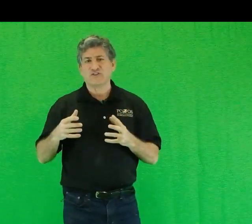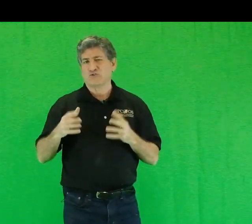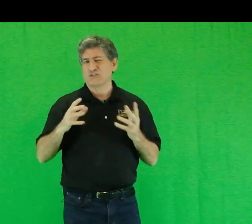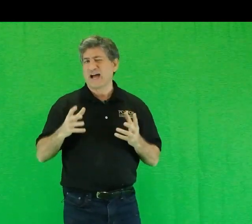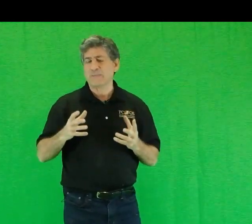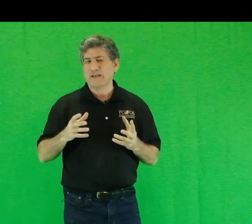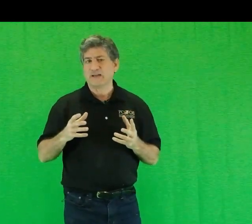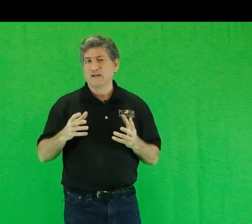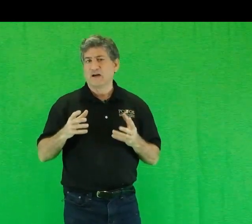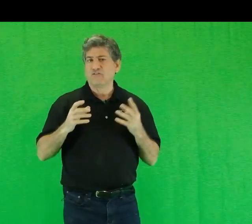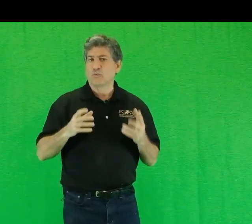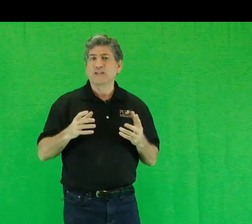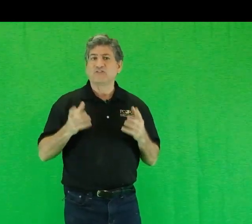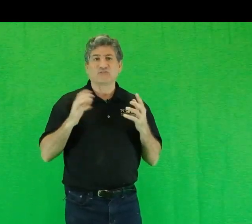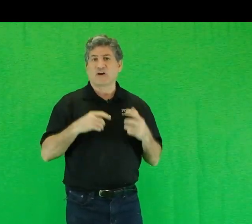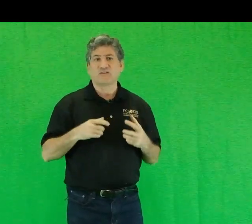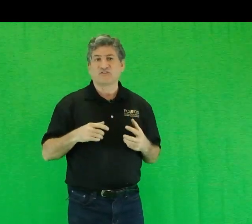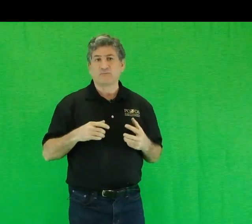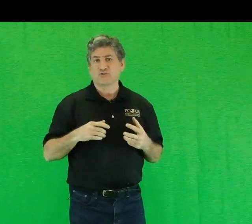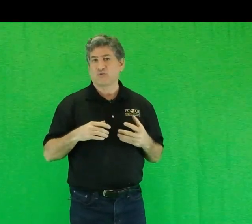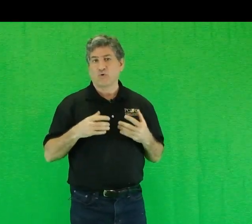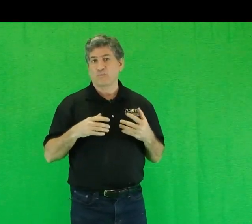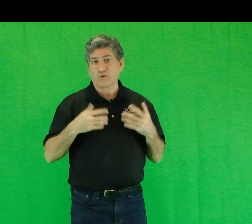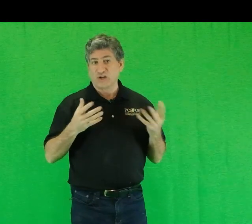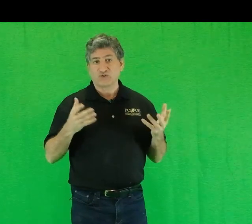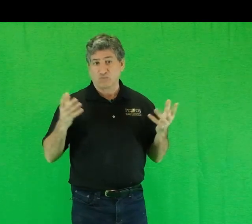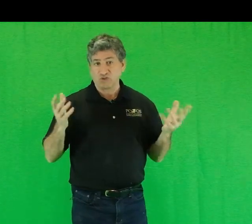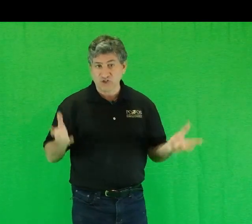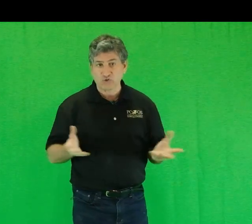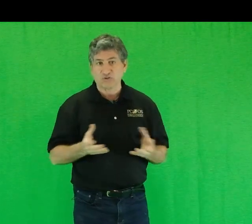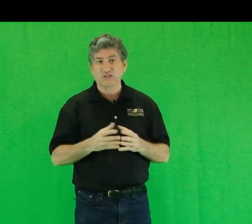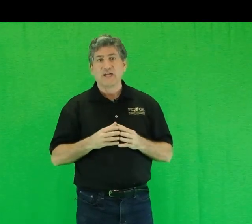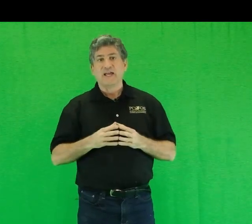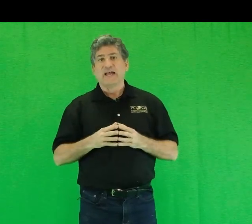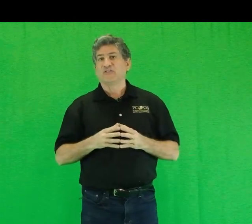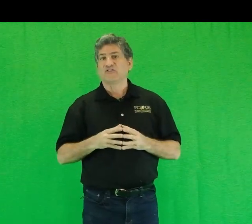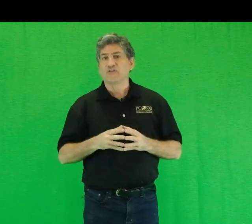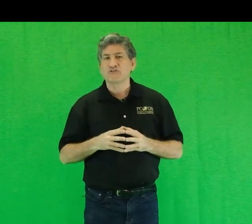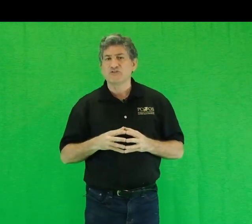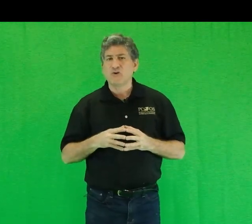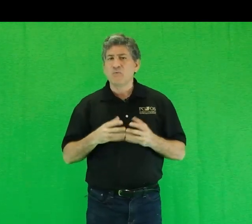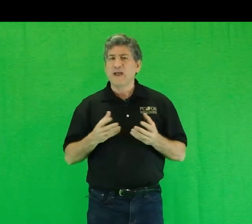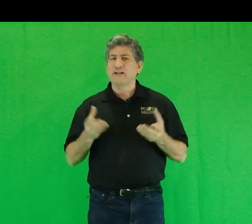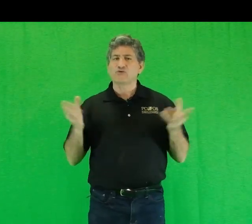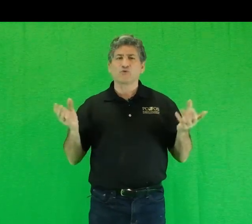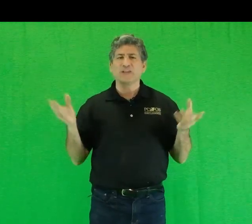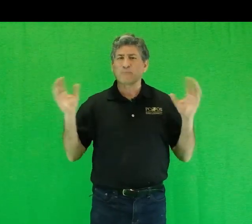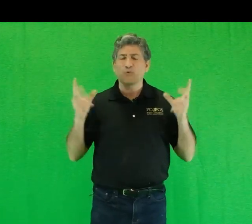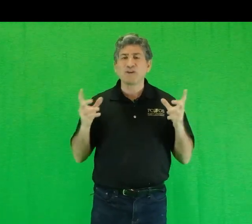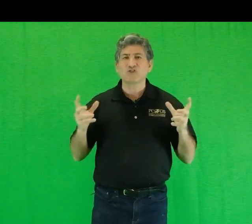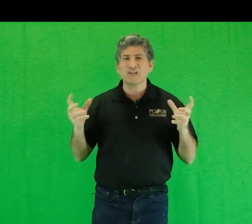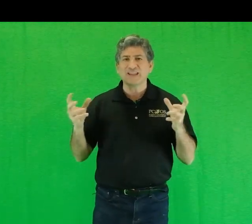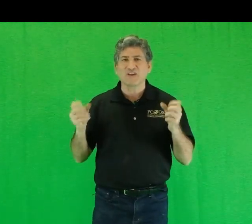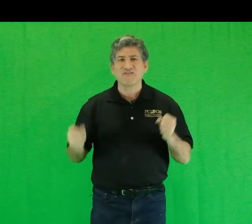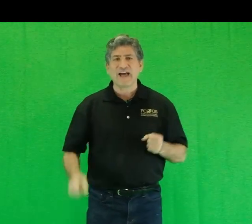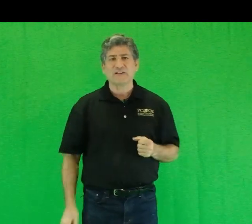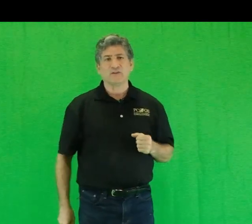or timing of the release of our consumption or production residuals, and so there's no way to truly appreciate their value.